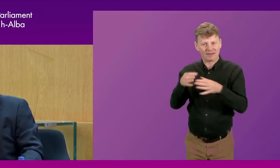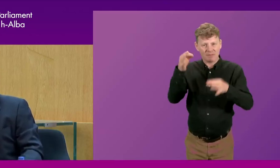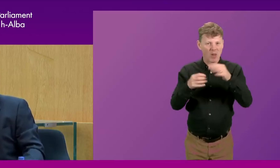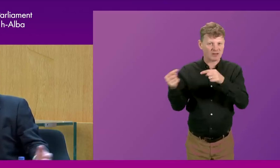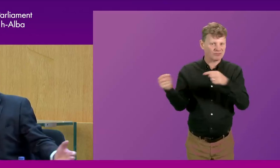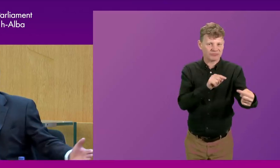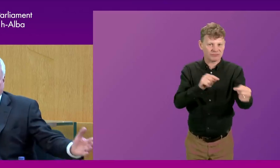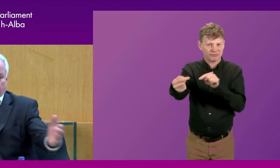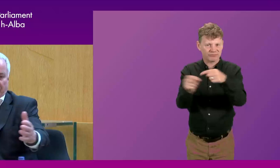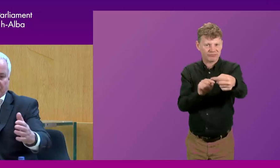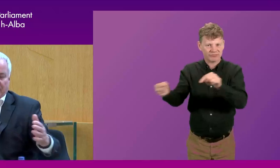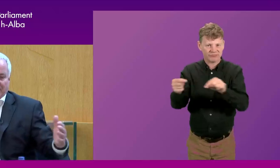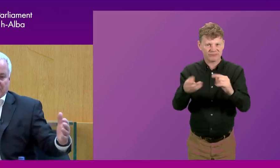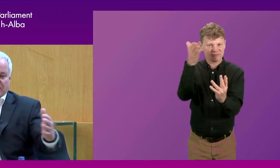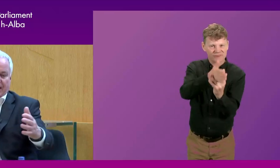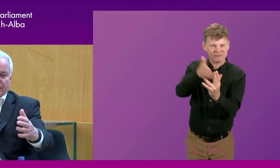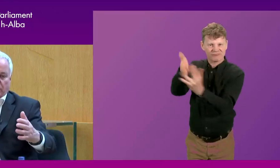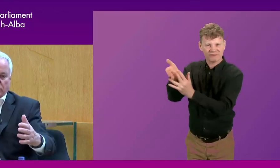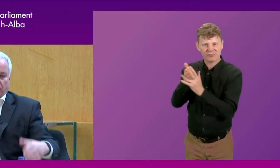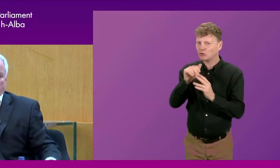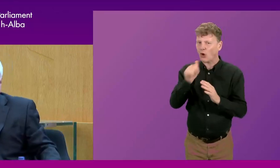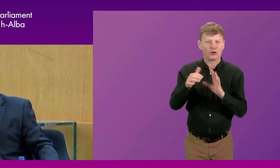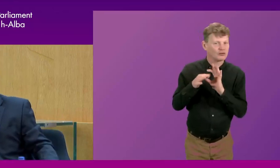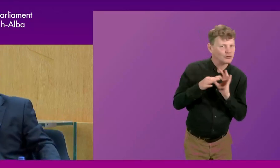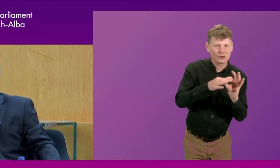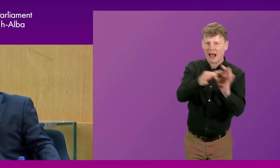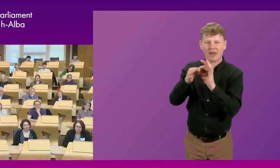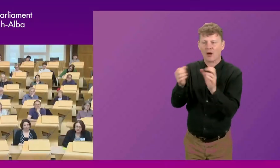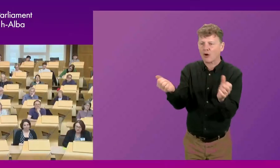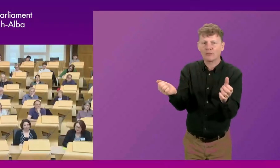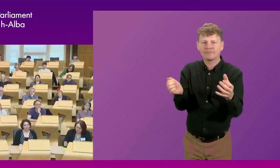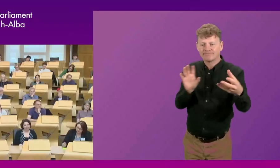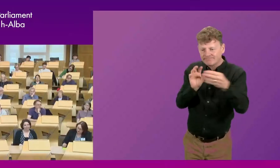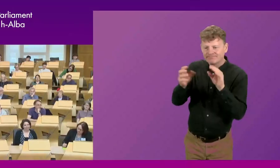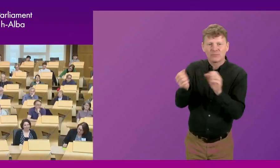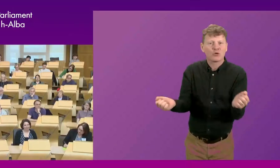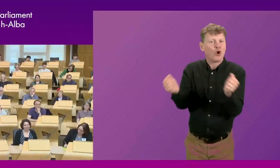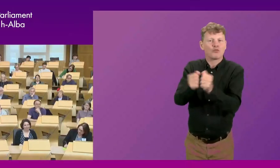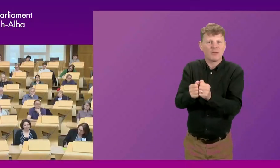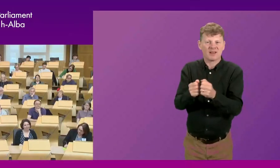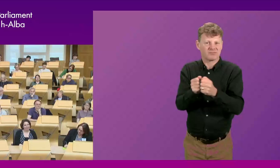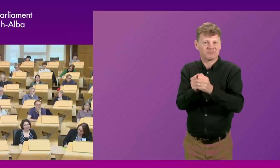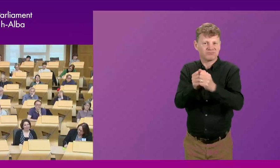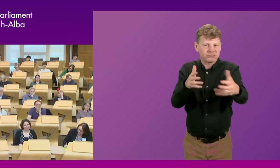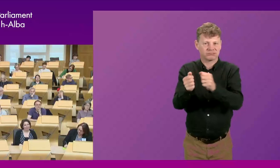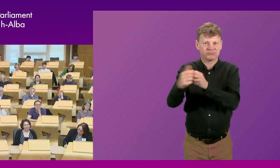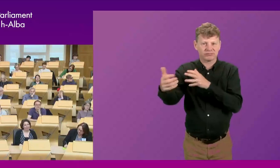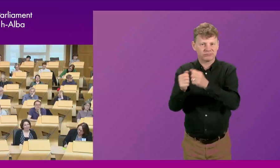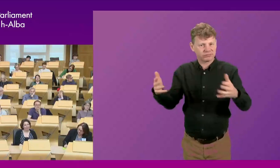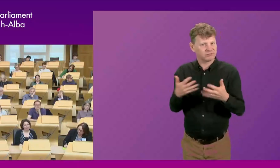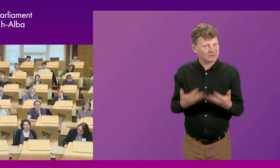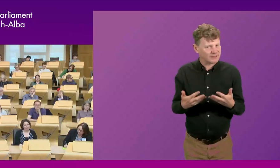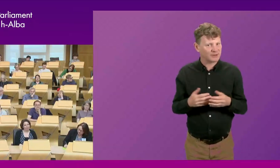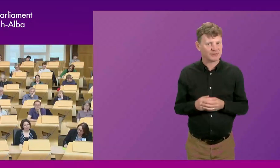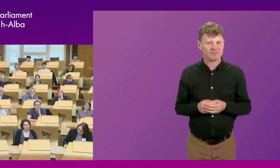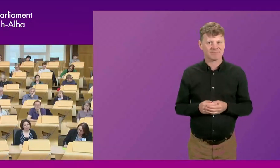rather than a place that brings ideas together and looks for compromise. And I think Brian makes a very good point about about